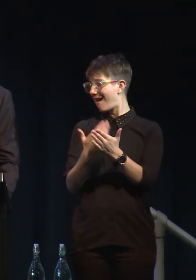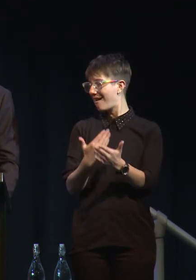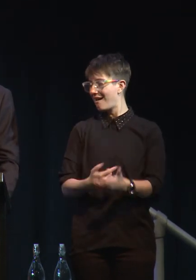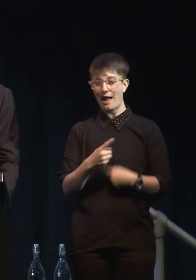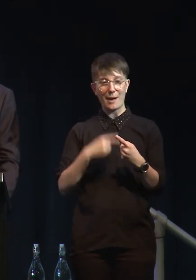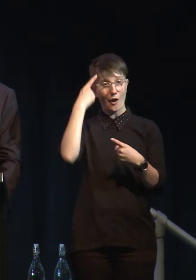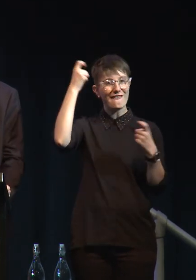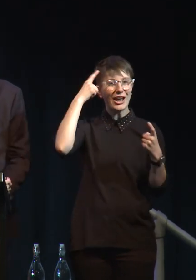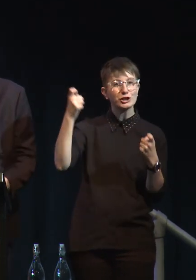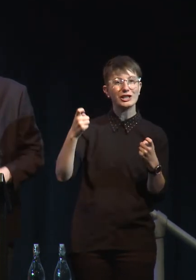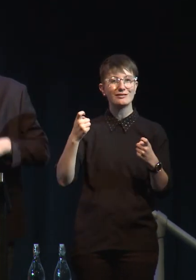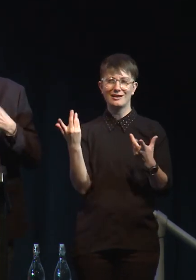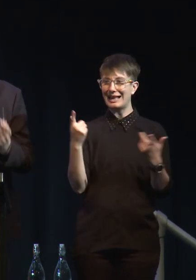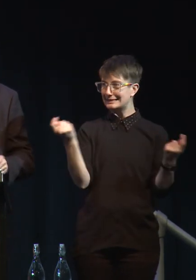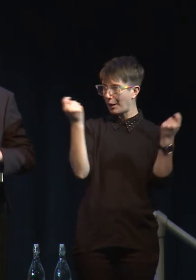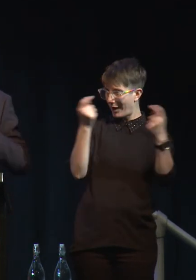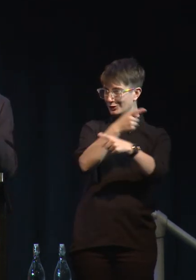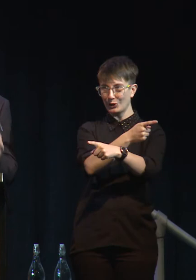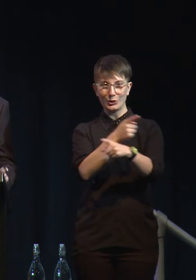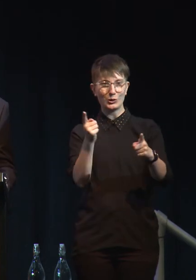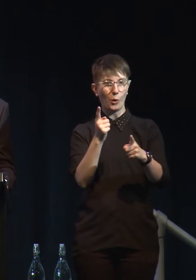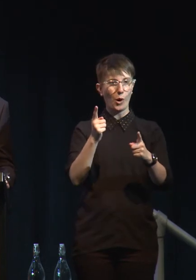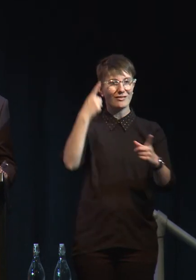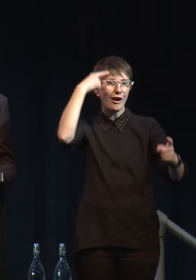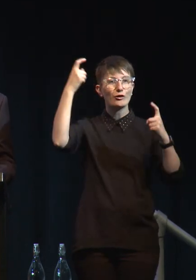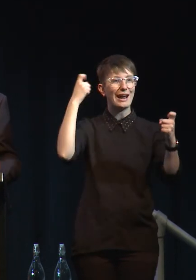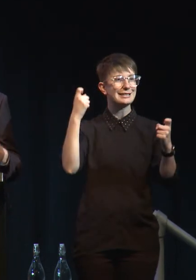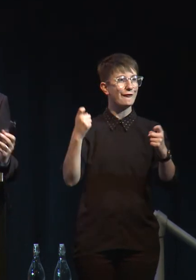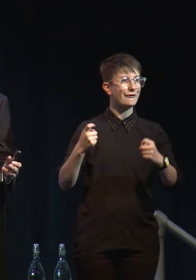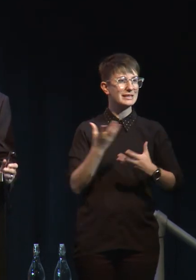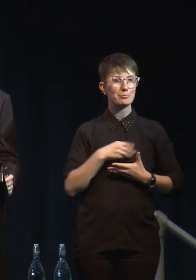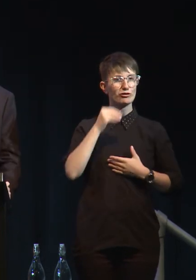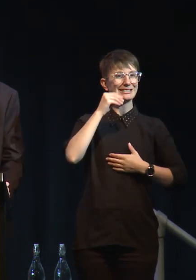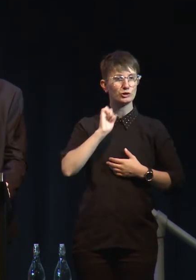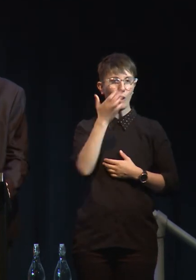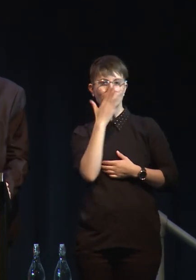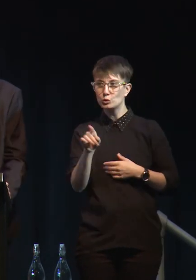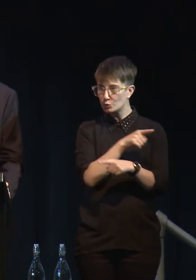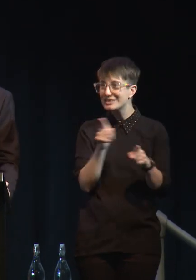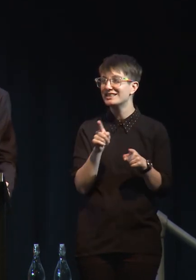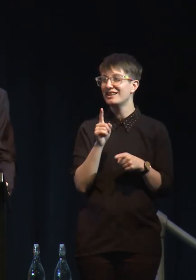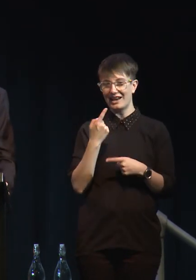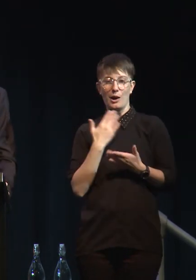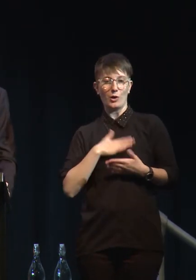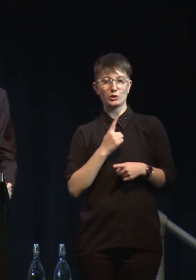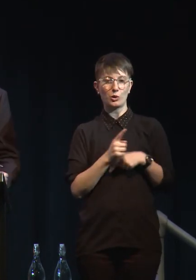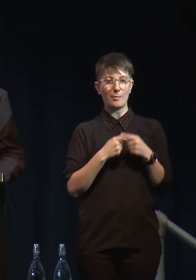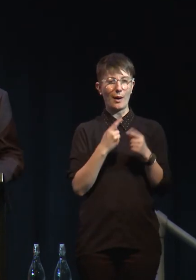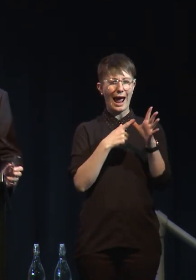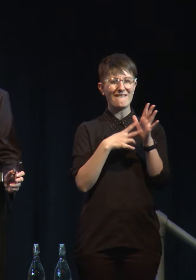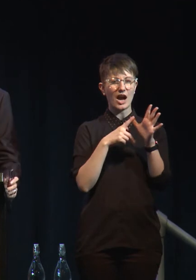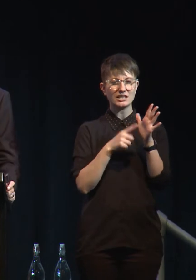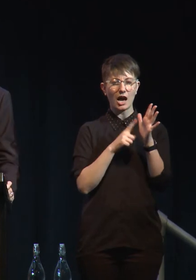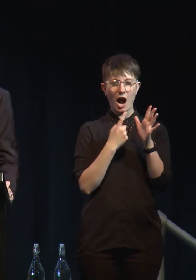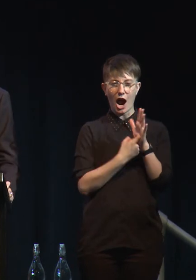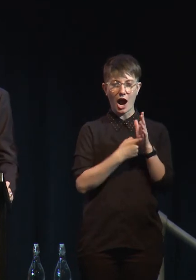Zealand, and I was going to talk a bit about Avatar and why we're here doing Avatar, which is a very high-tech form of film production and how